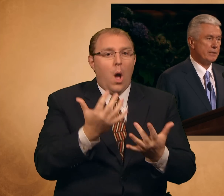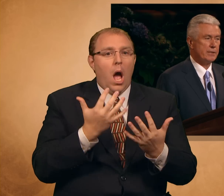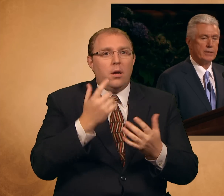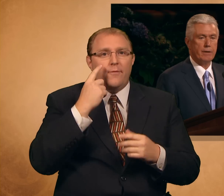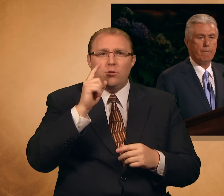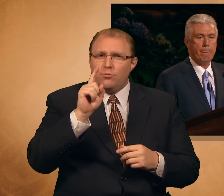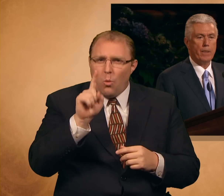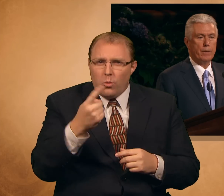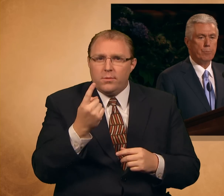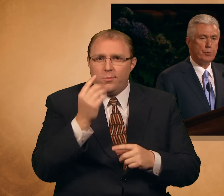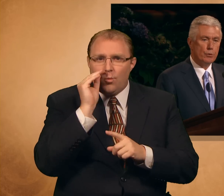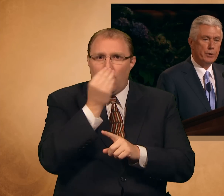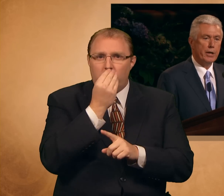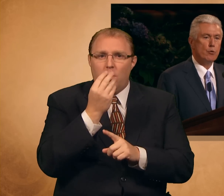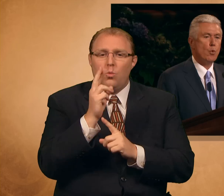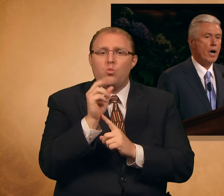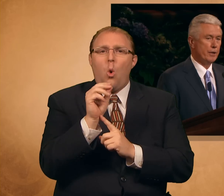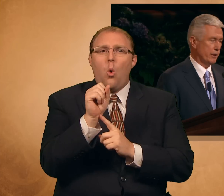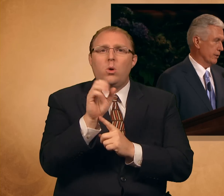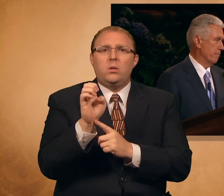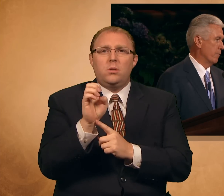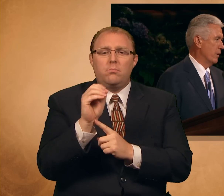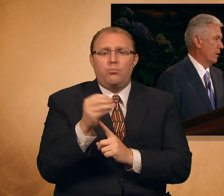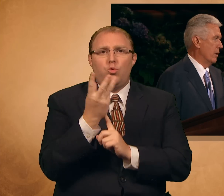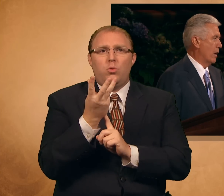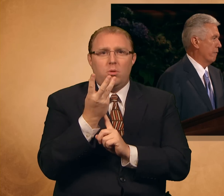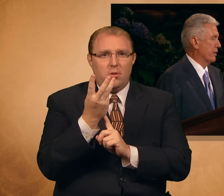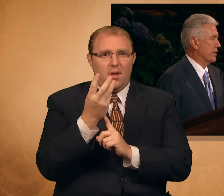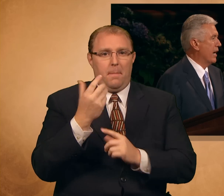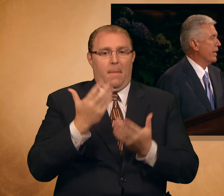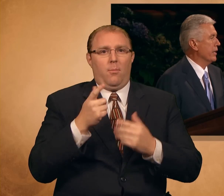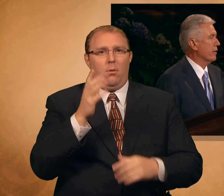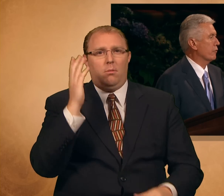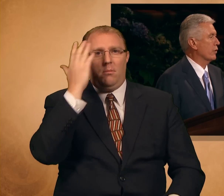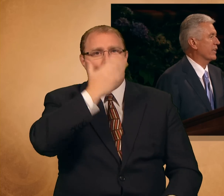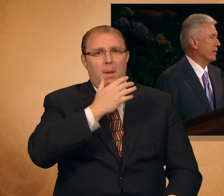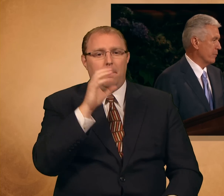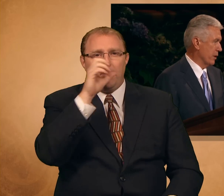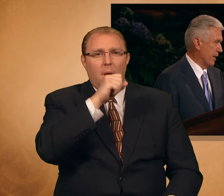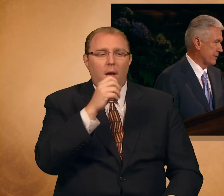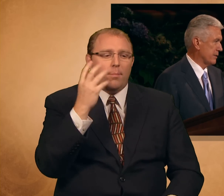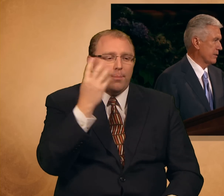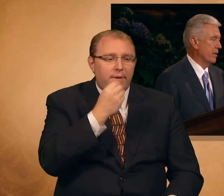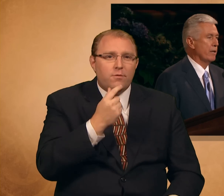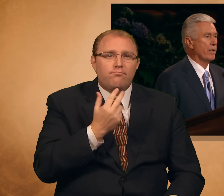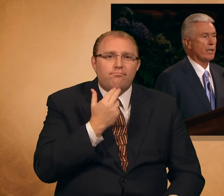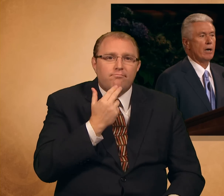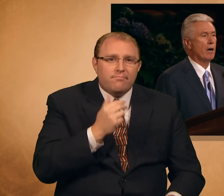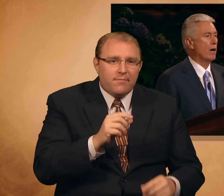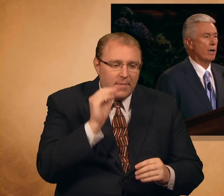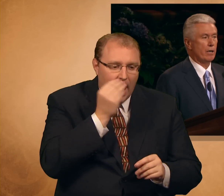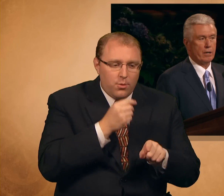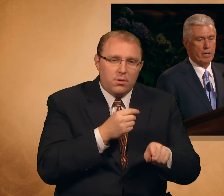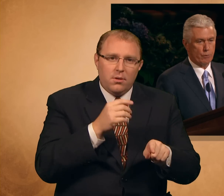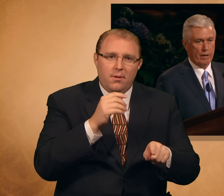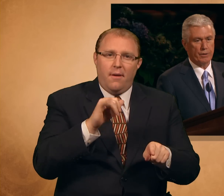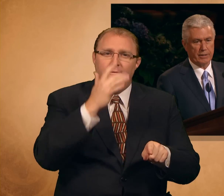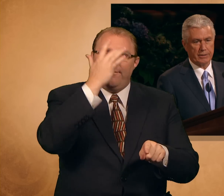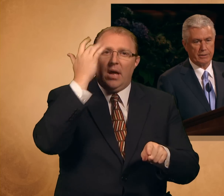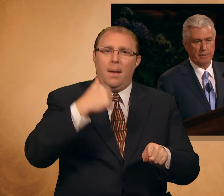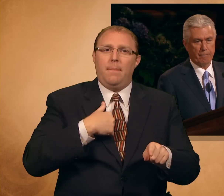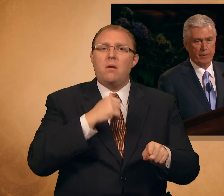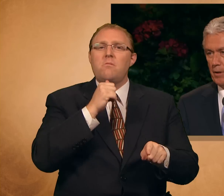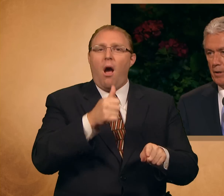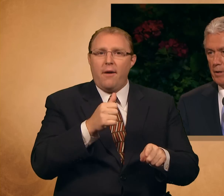miss the beauty and wonder of the tiny forget-me-nots that are all around